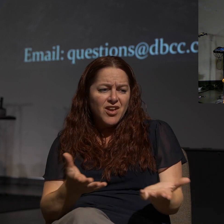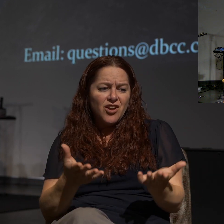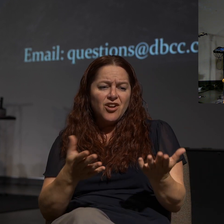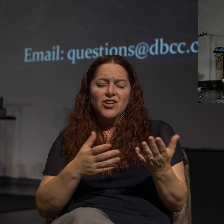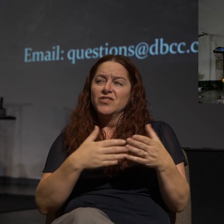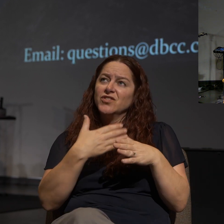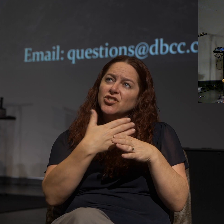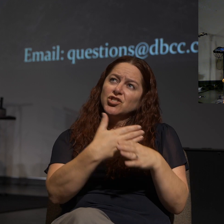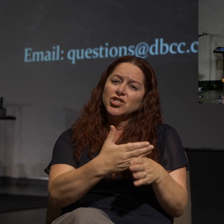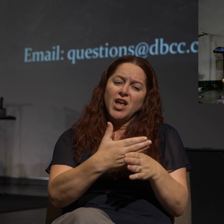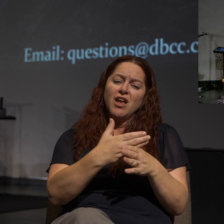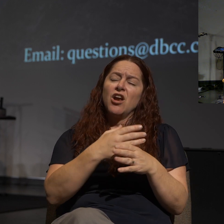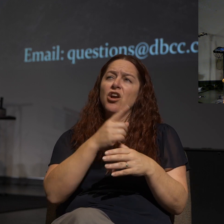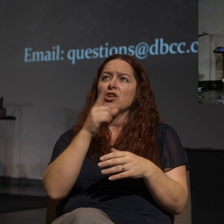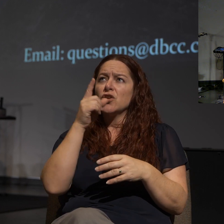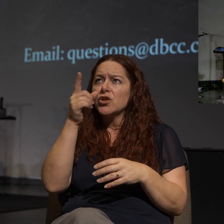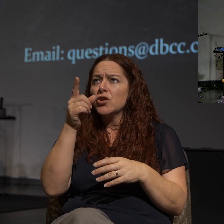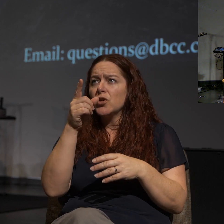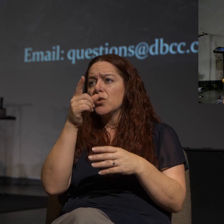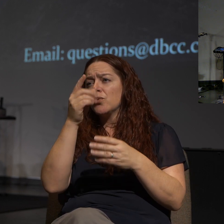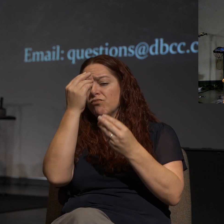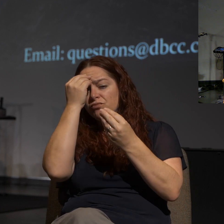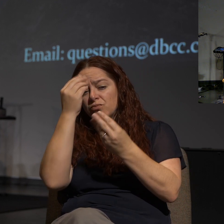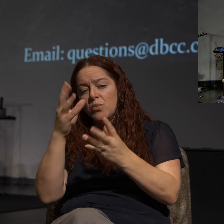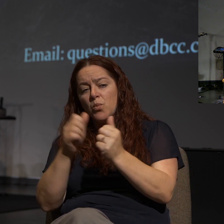shared you with people,